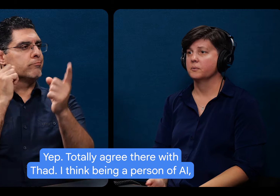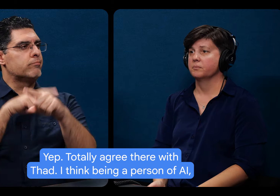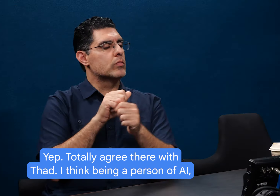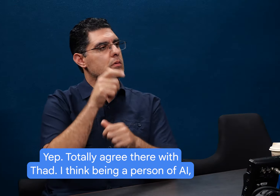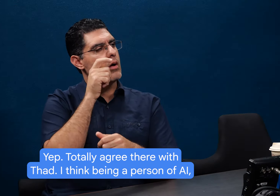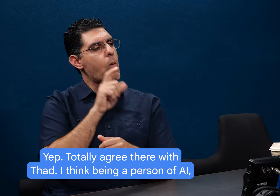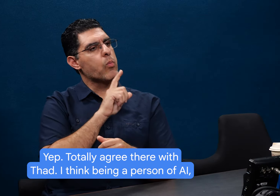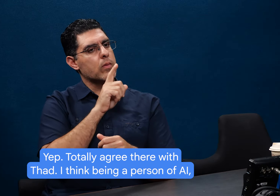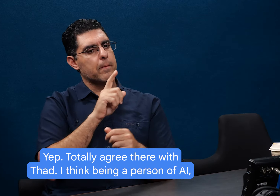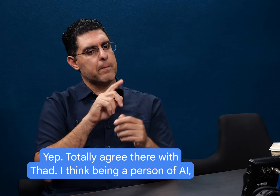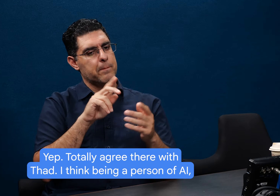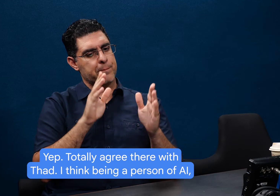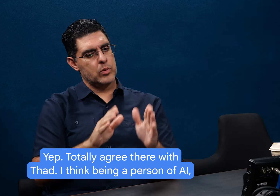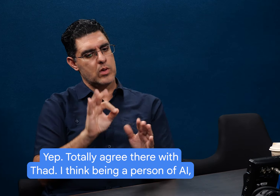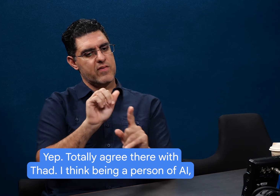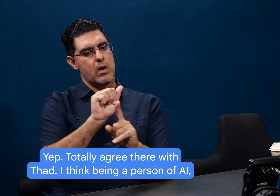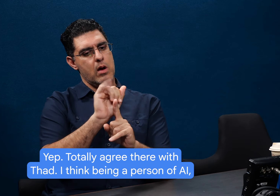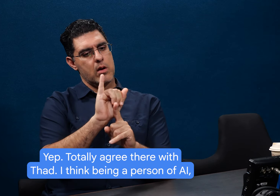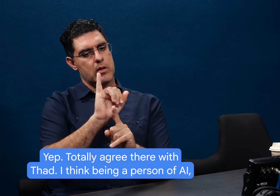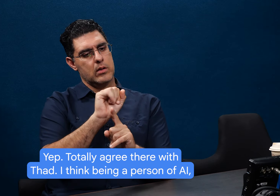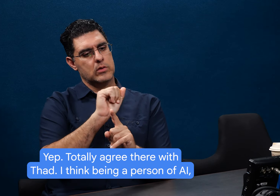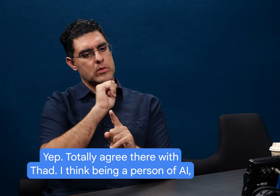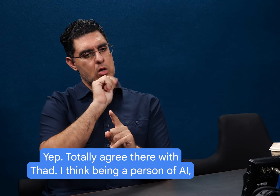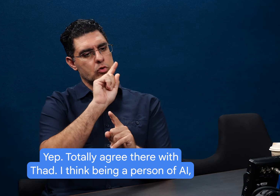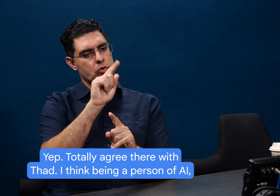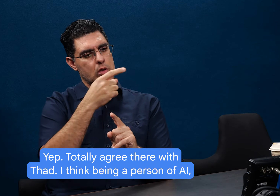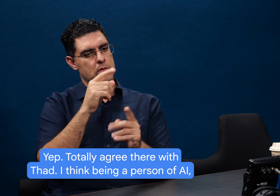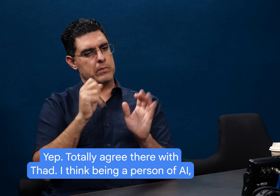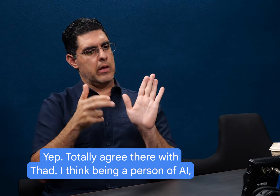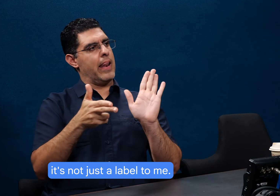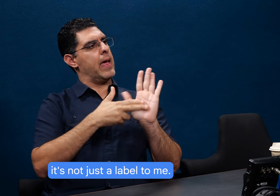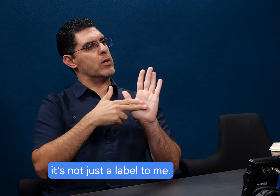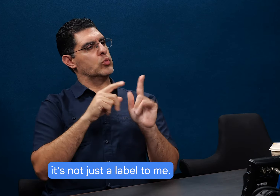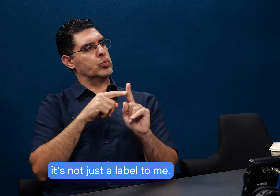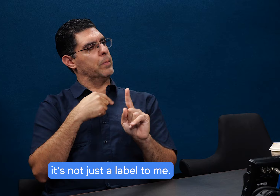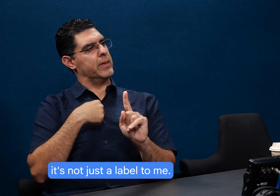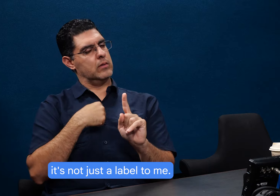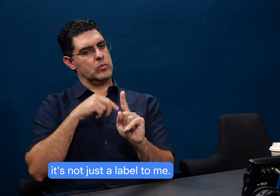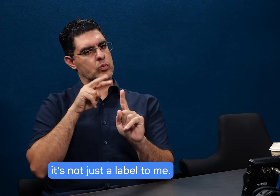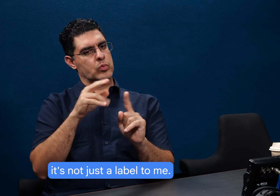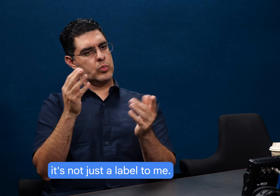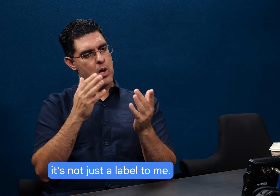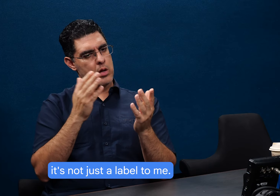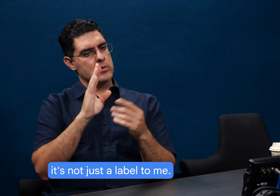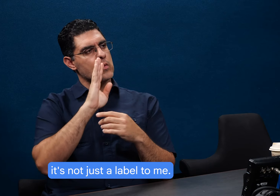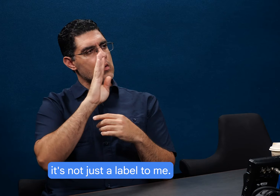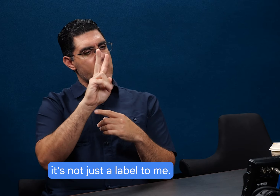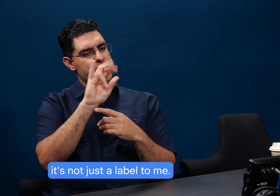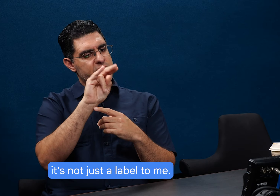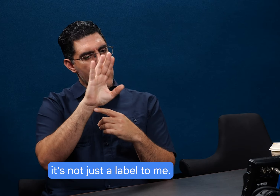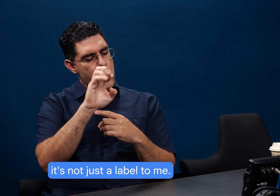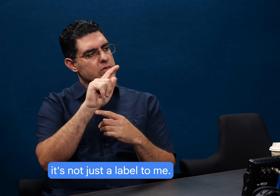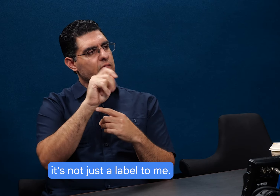Yep. Totally agree there with Thad. I think being a person of AI, it's not just a label to me.